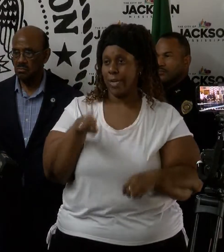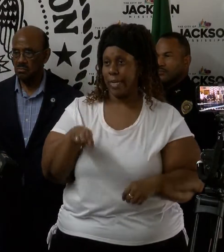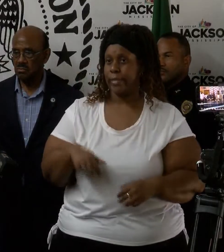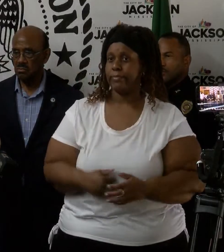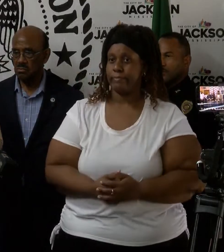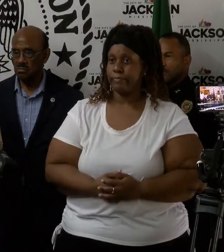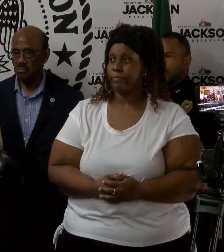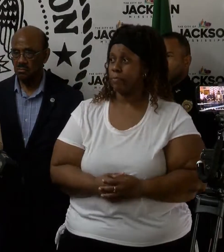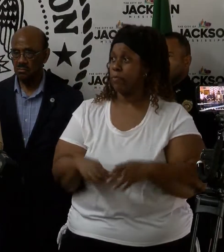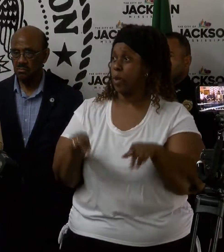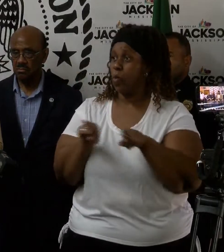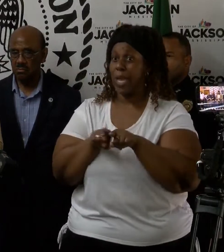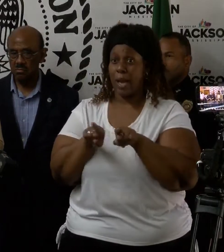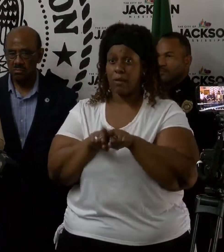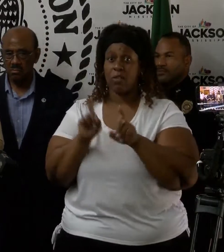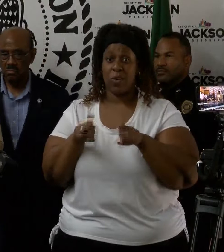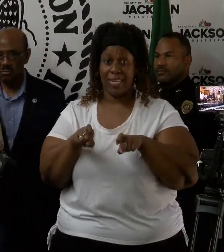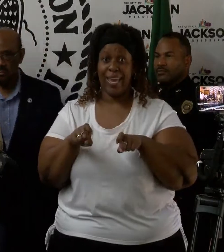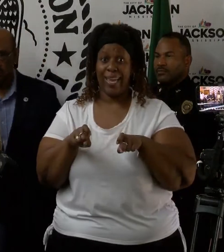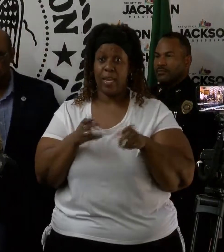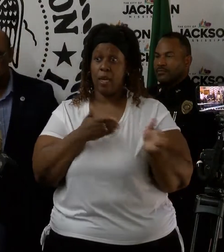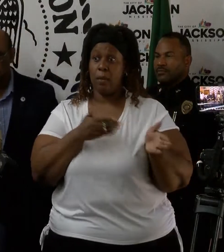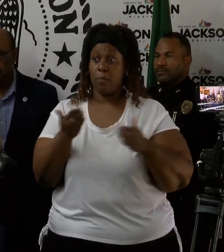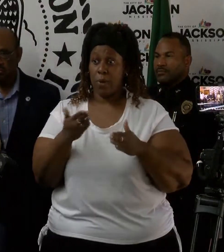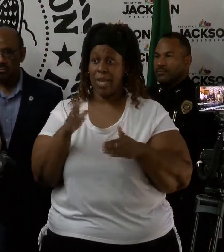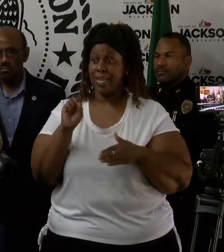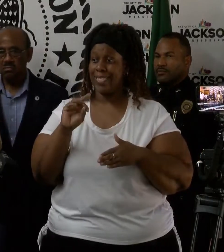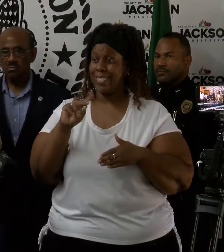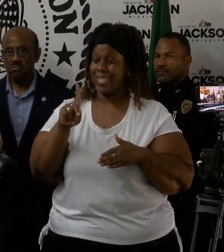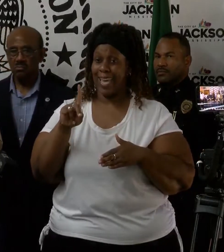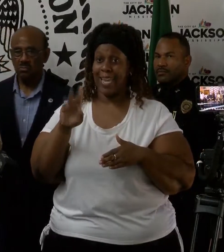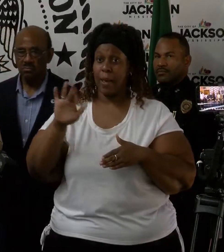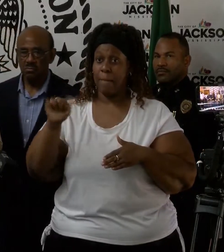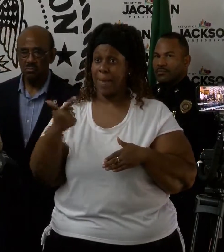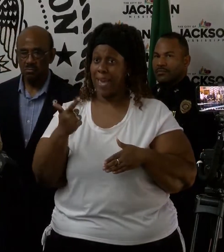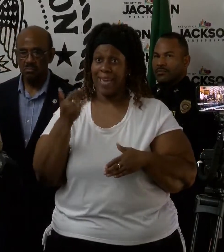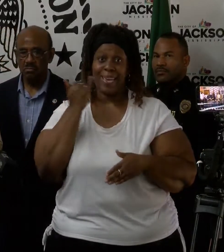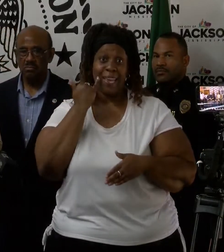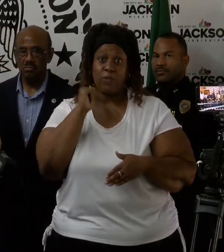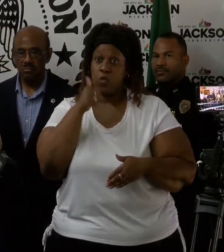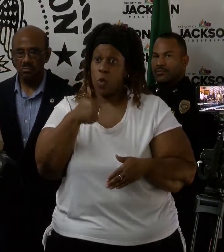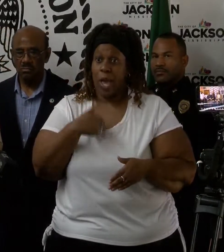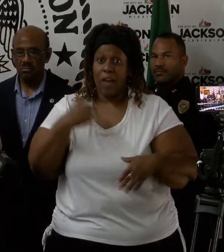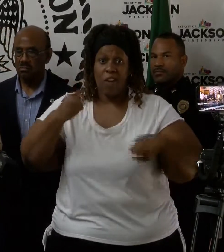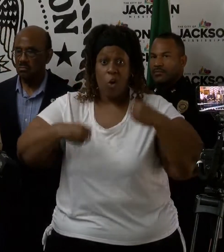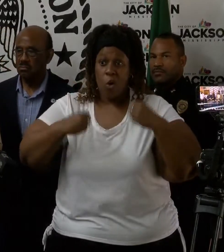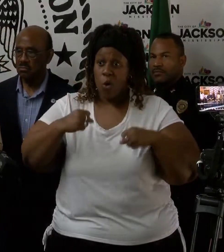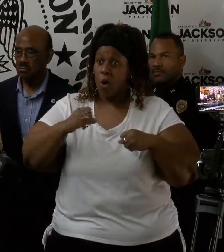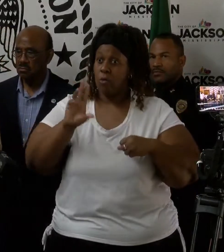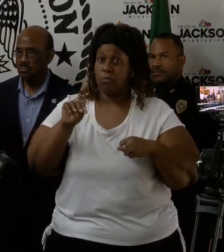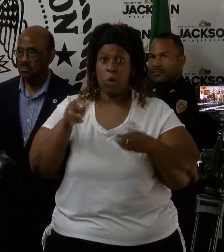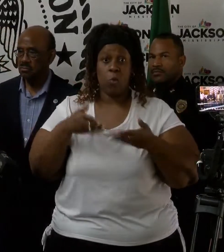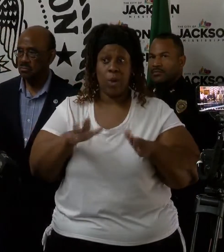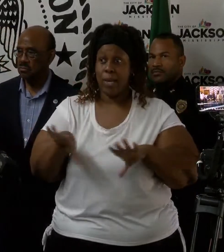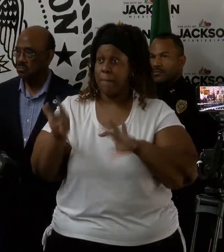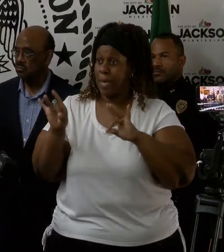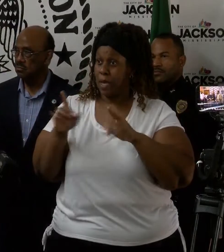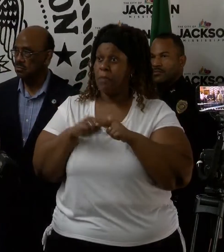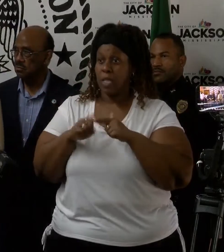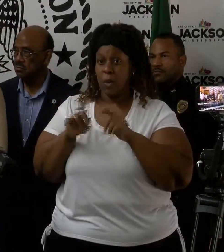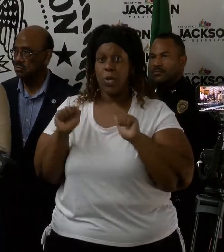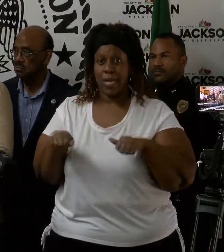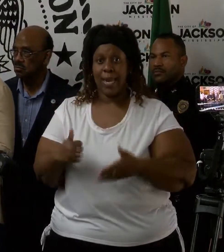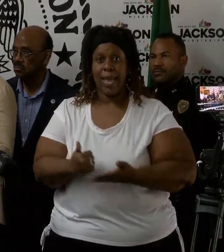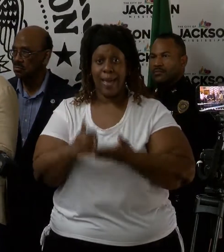services can deliver sandbags to those who have no other means of picking them up. This is not,